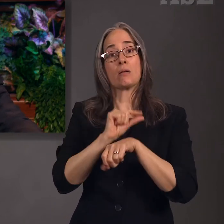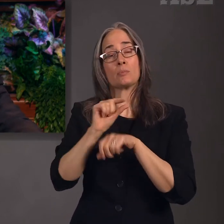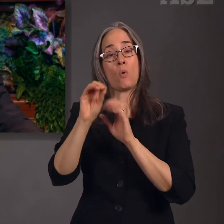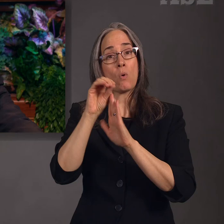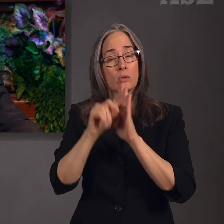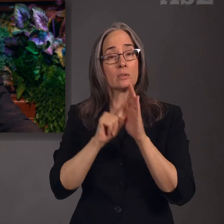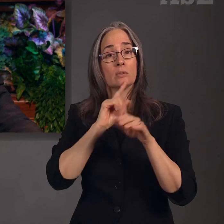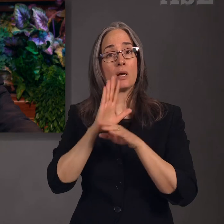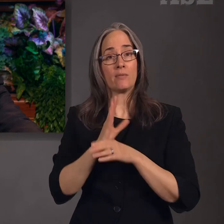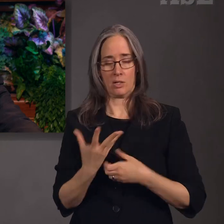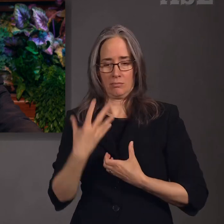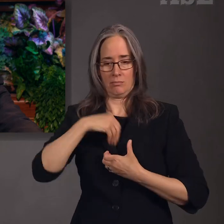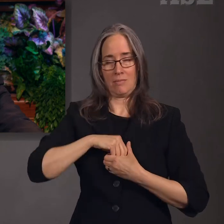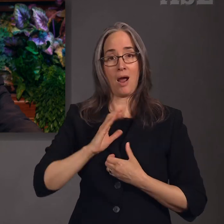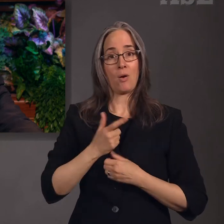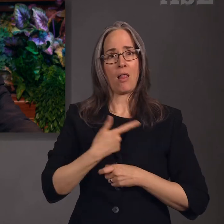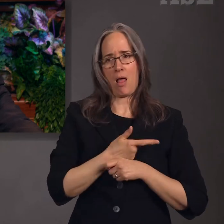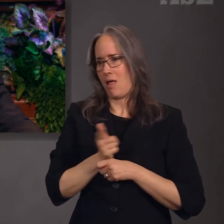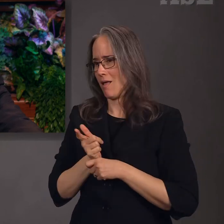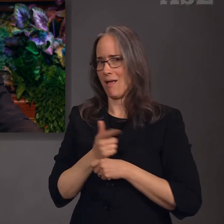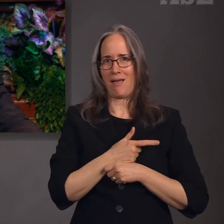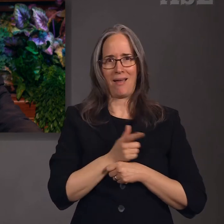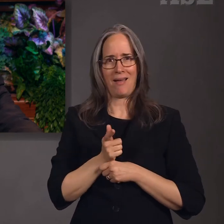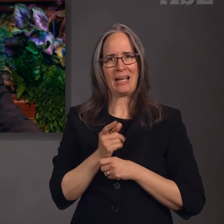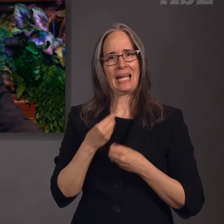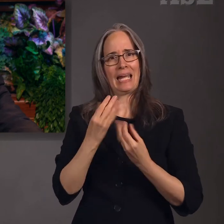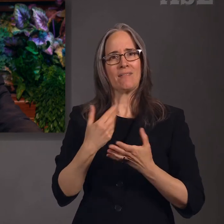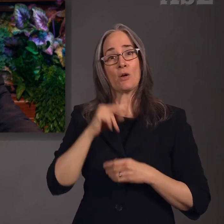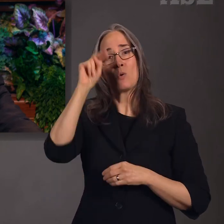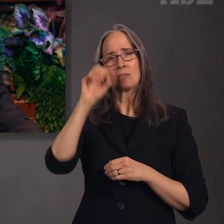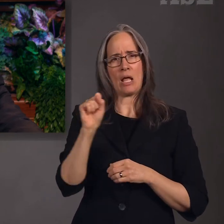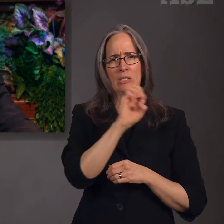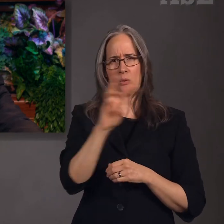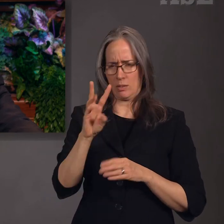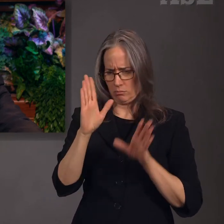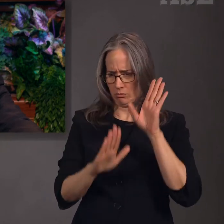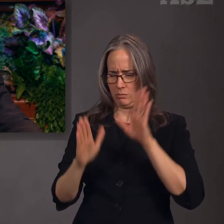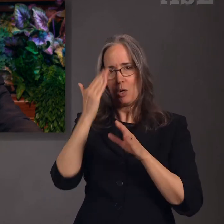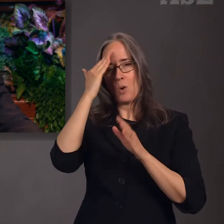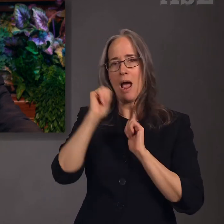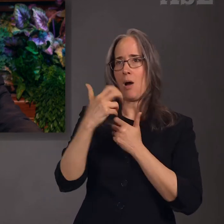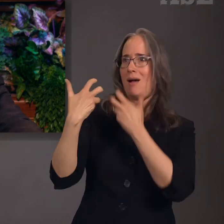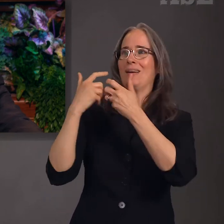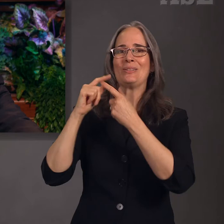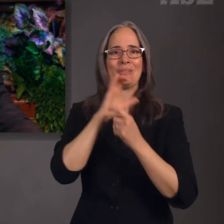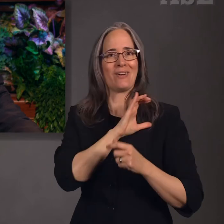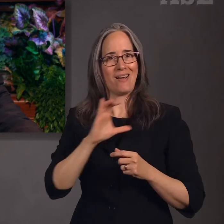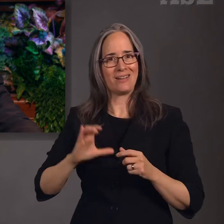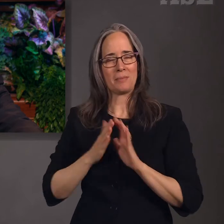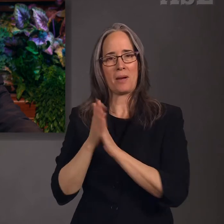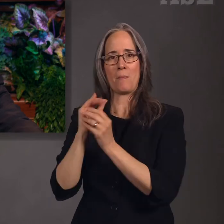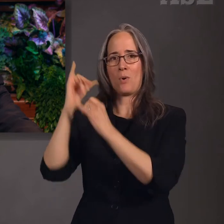compass to give us cardinal direction to come unto Christ and become more like Him.